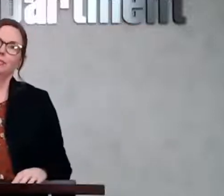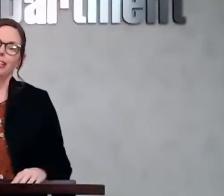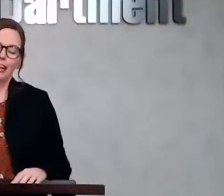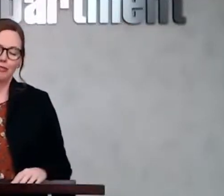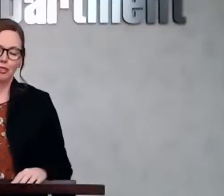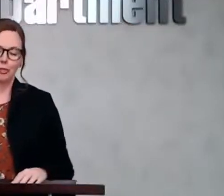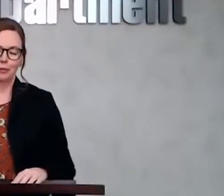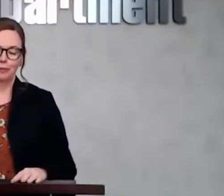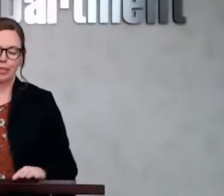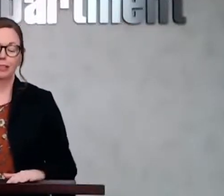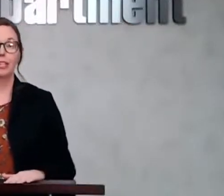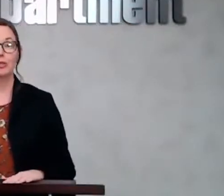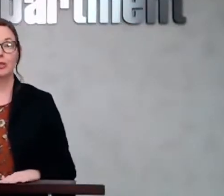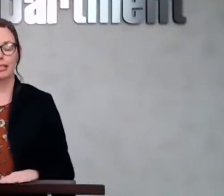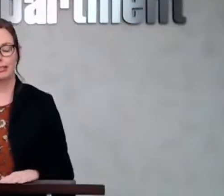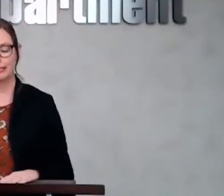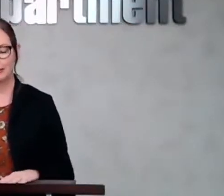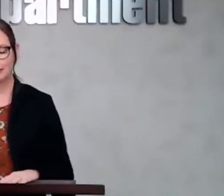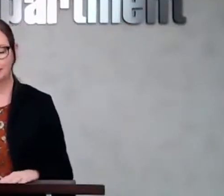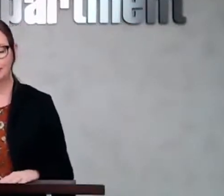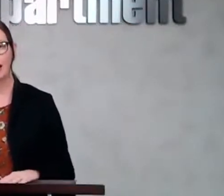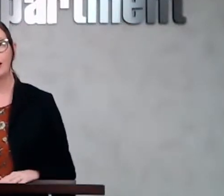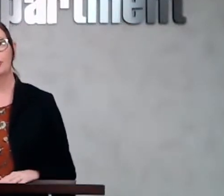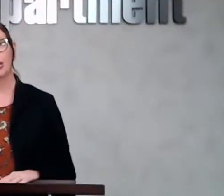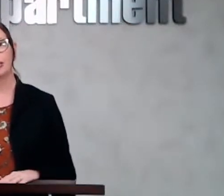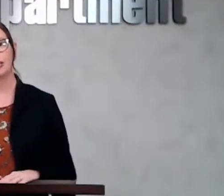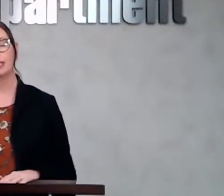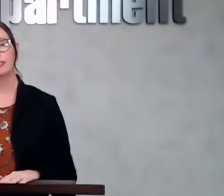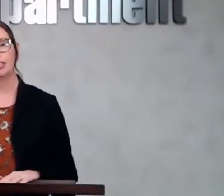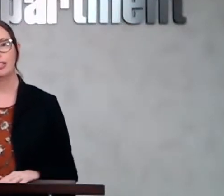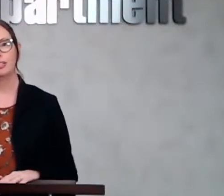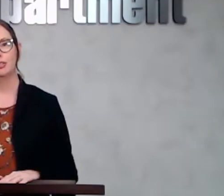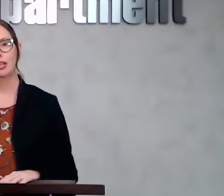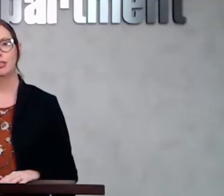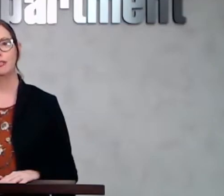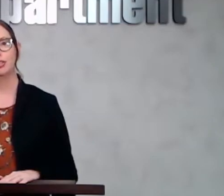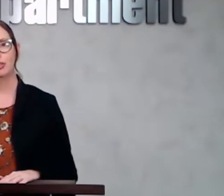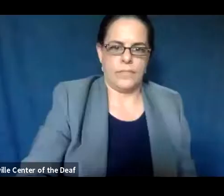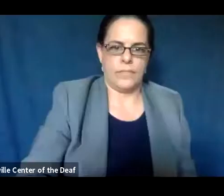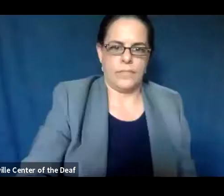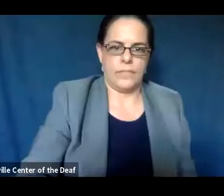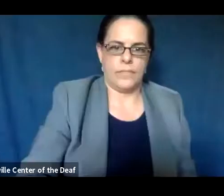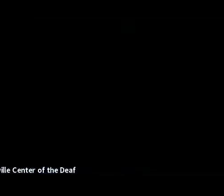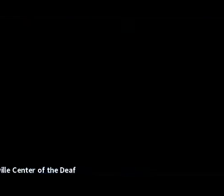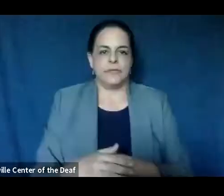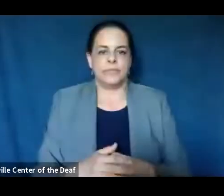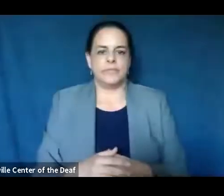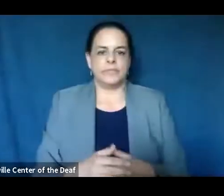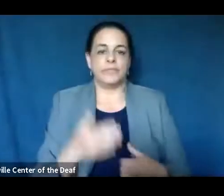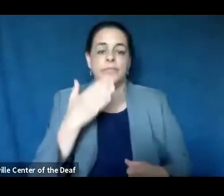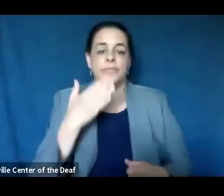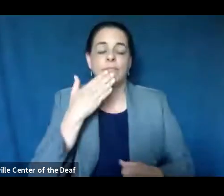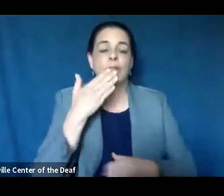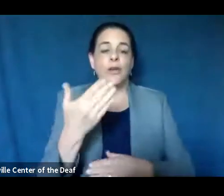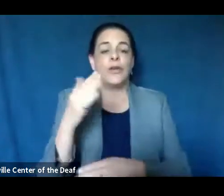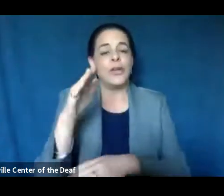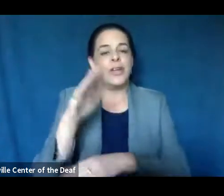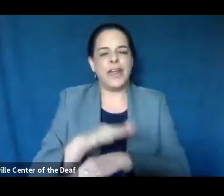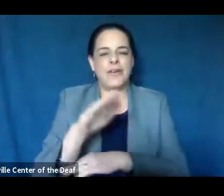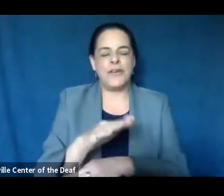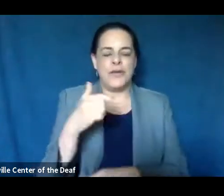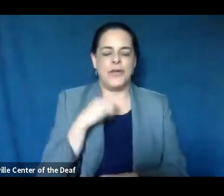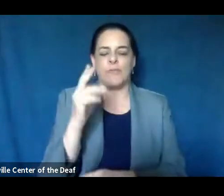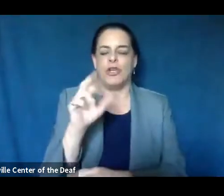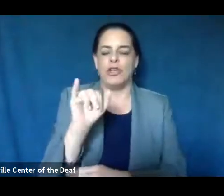Good Monday afternoon and thanks for joining us. I'm Charity Menifee, the Director of Communicable and Environmental Disease and Emergency